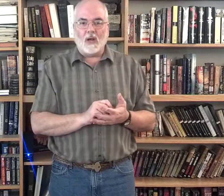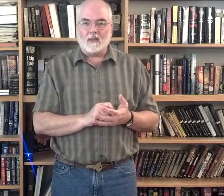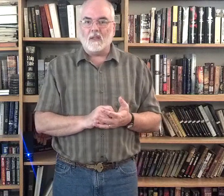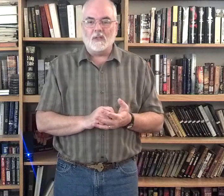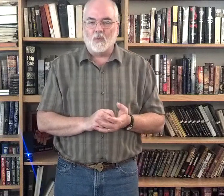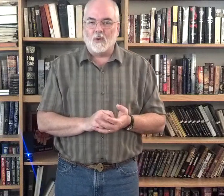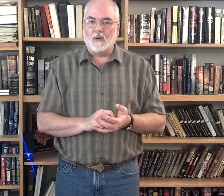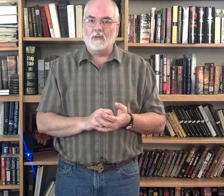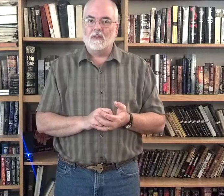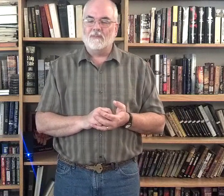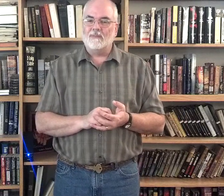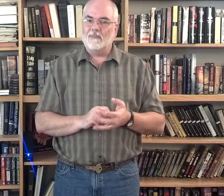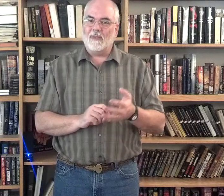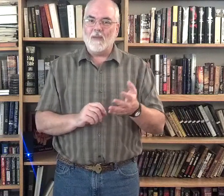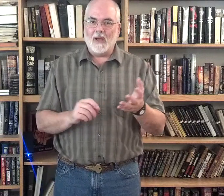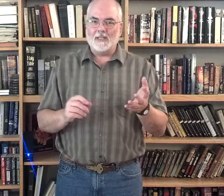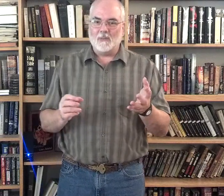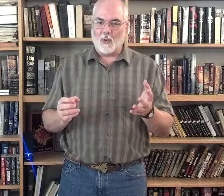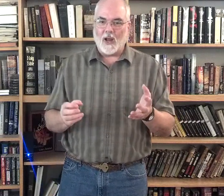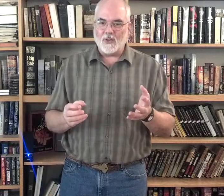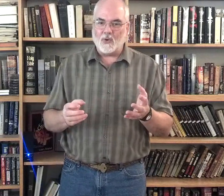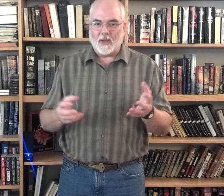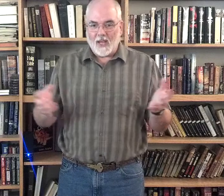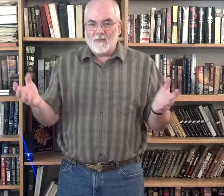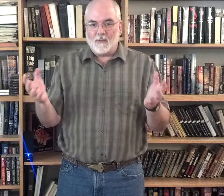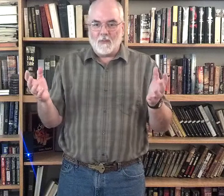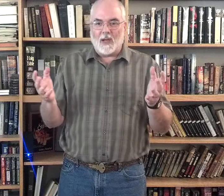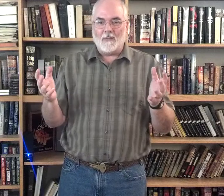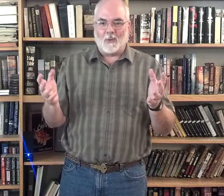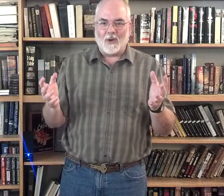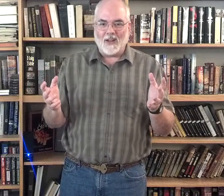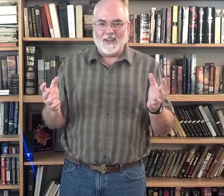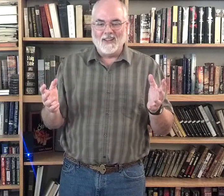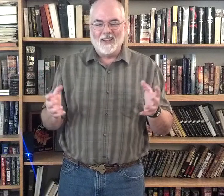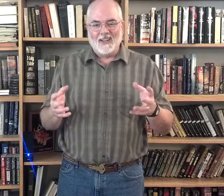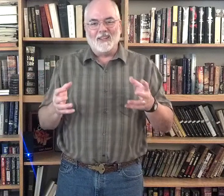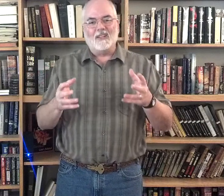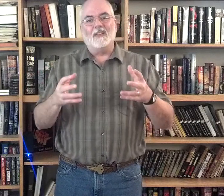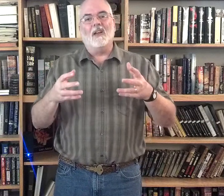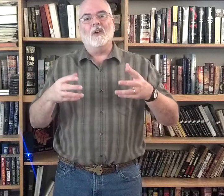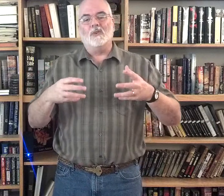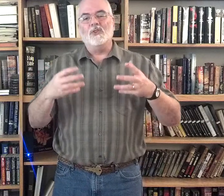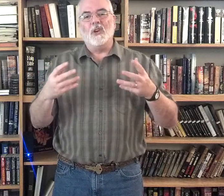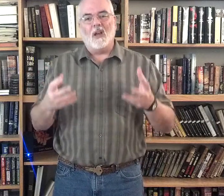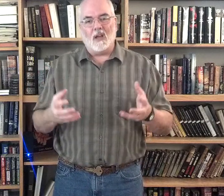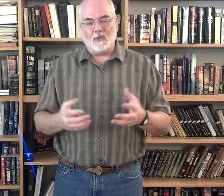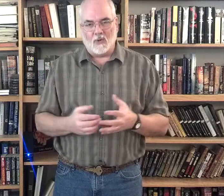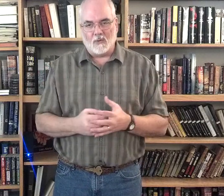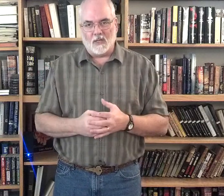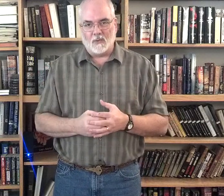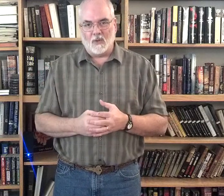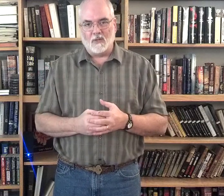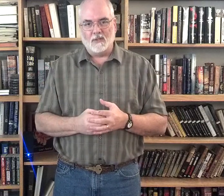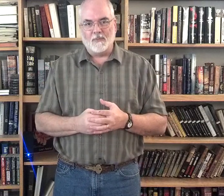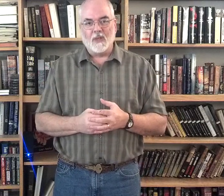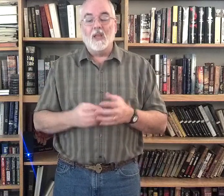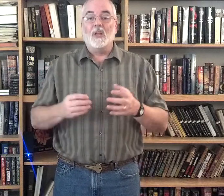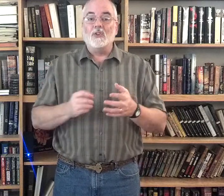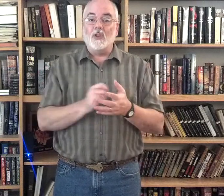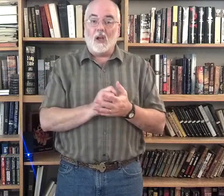these words. That might surprise you. It came from the Bible, right? No, John wrote these words. John